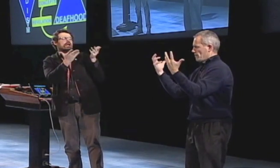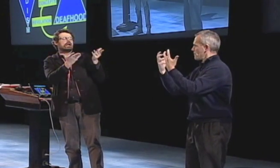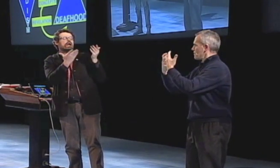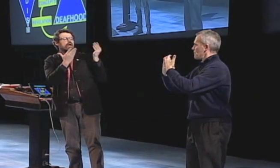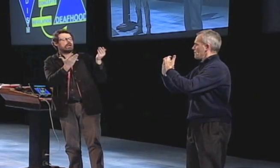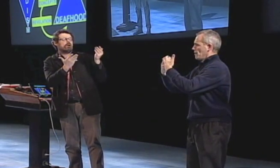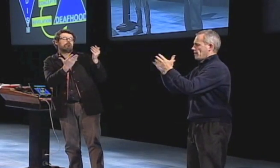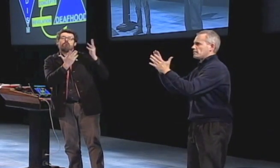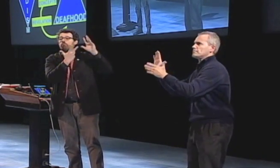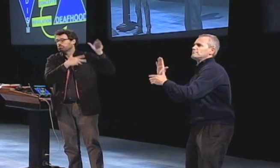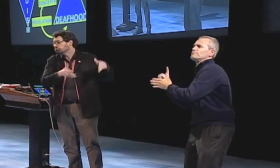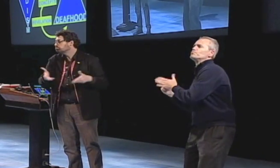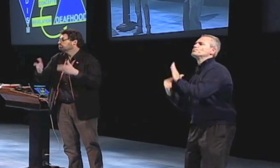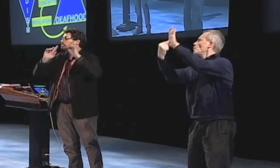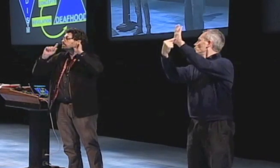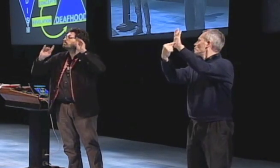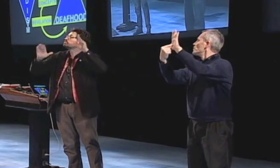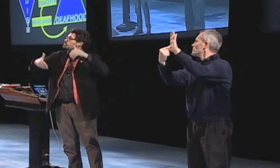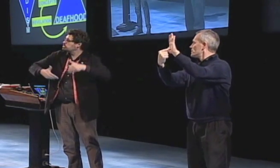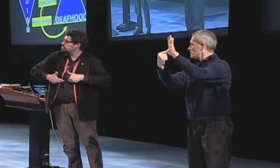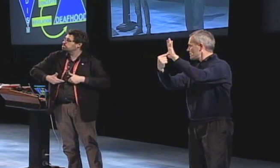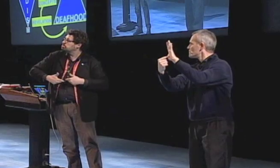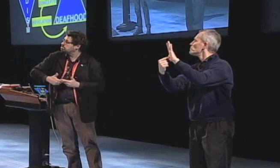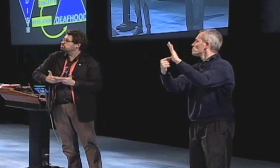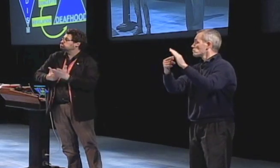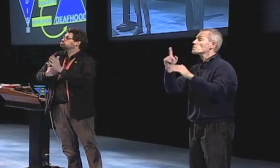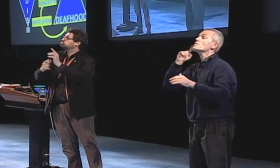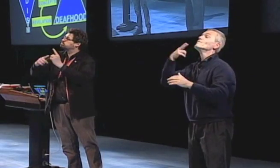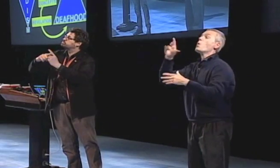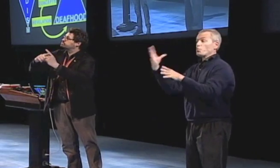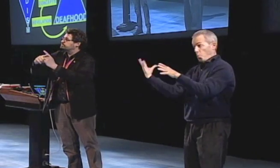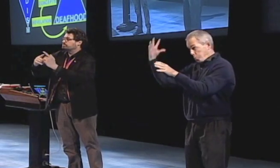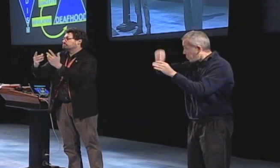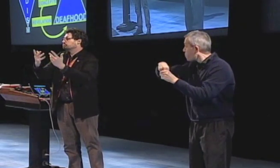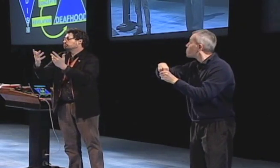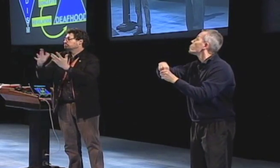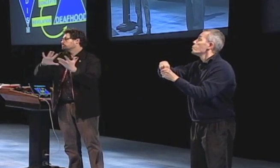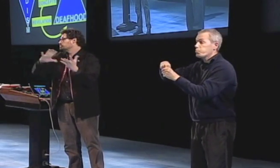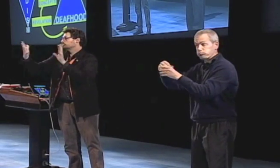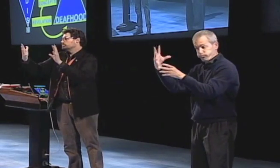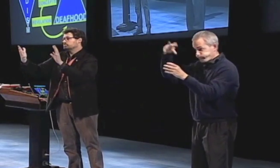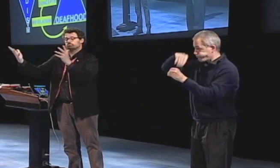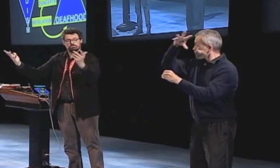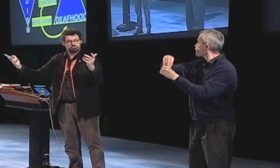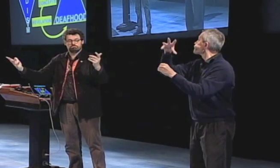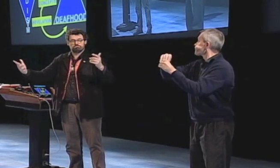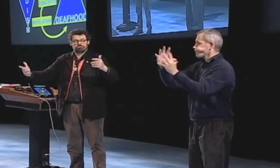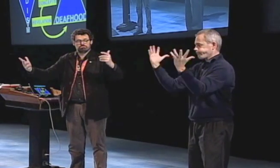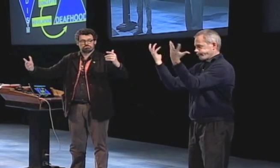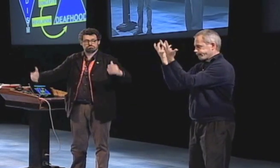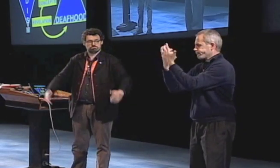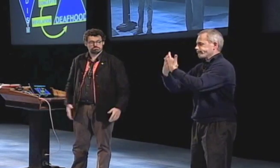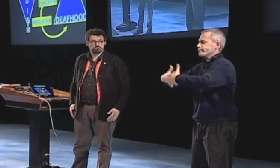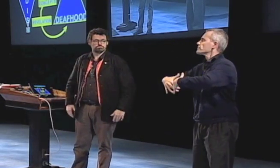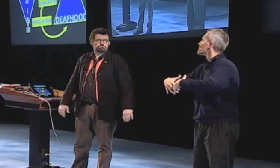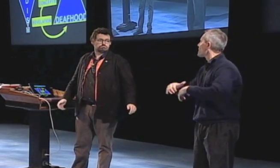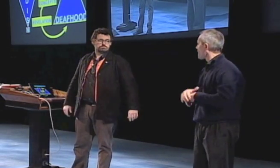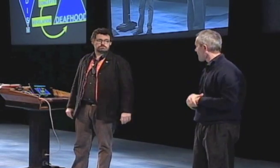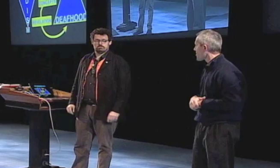and once you add art in relation to deaf hood it then turns the triangle up to the other side